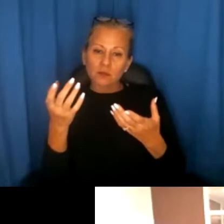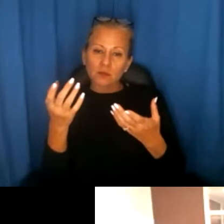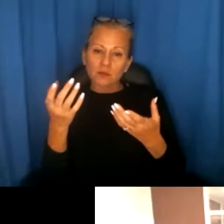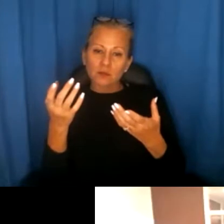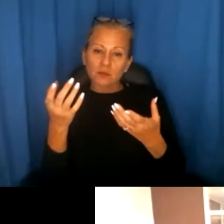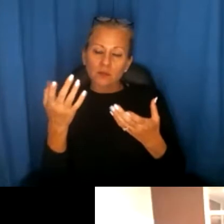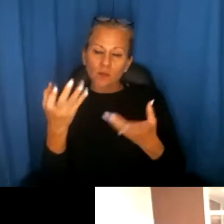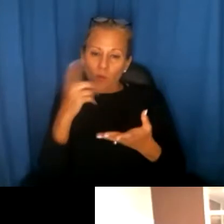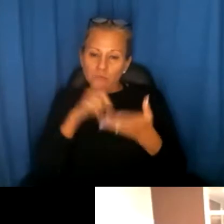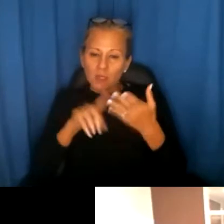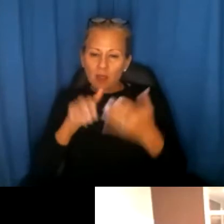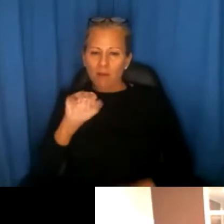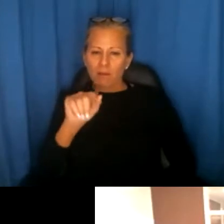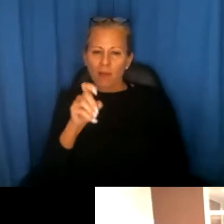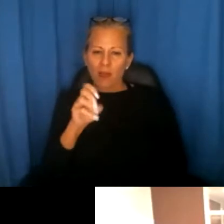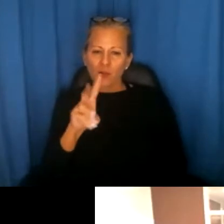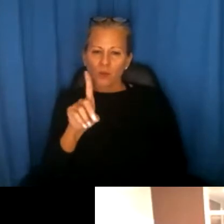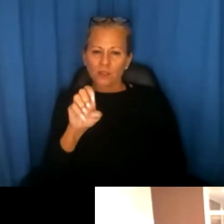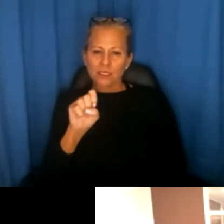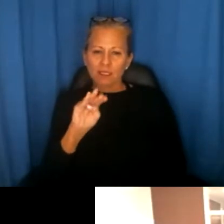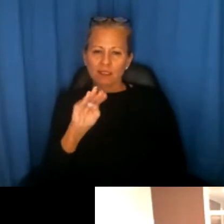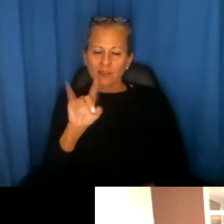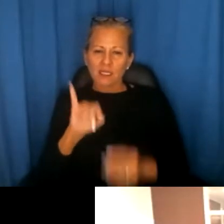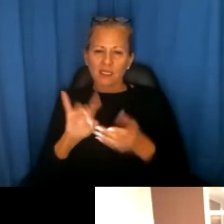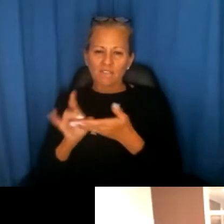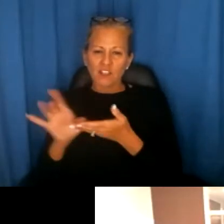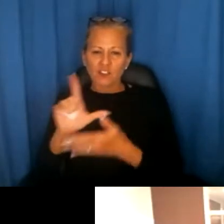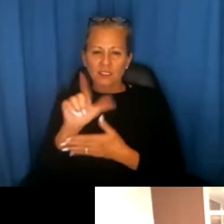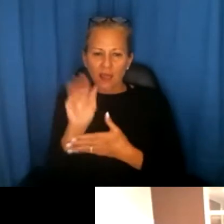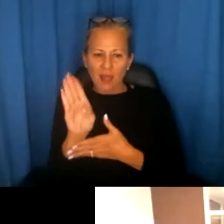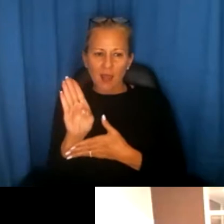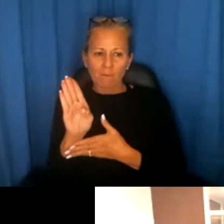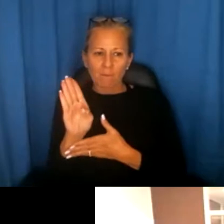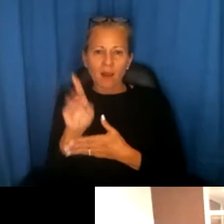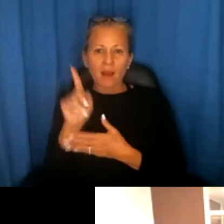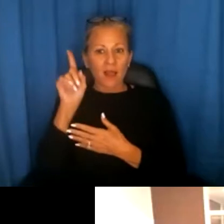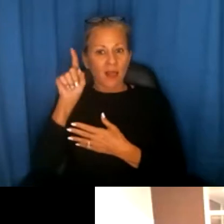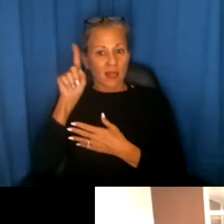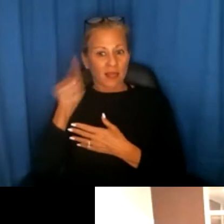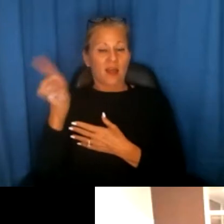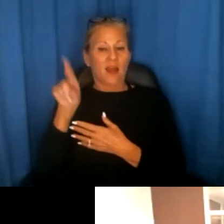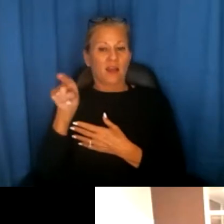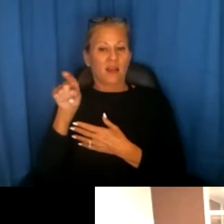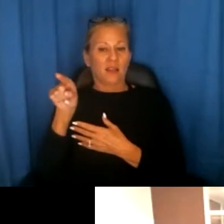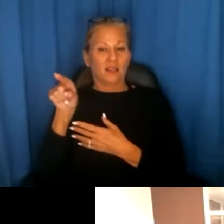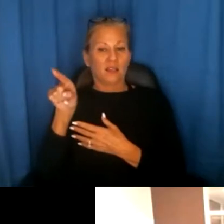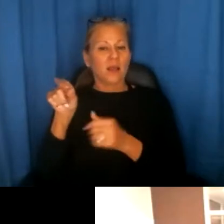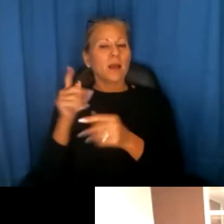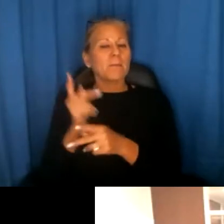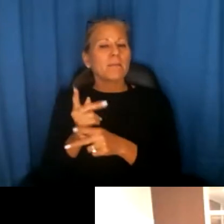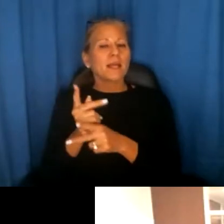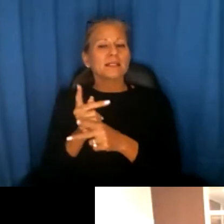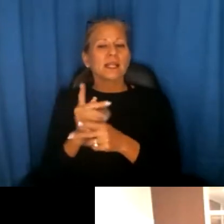Matthew Desmond and the Evictions Lab, they have been maintaining an